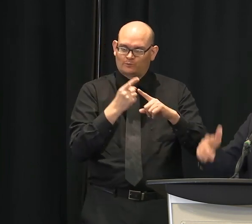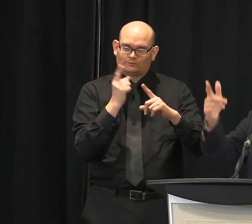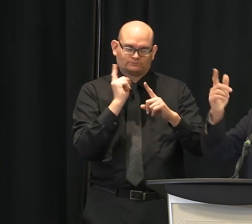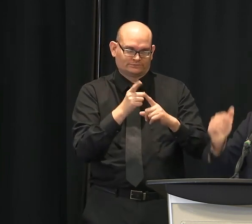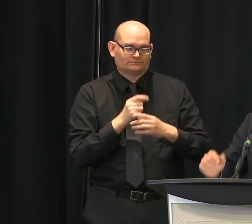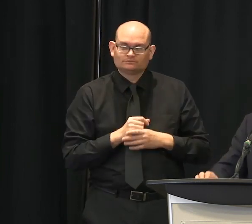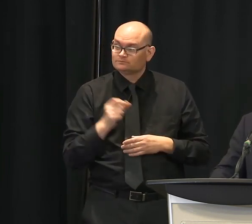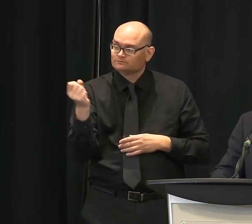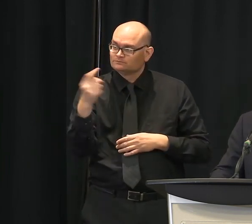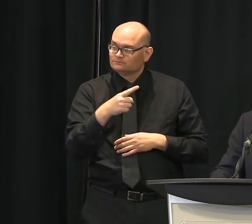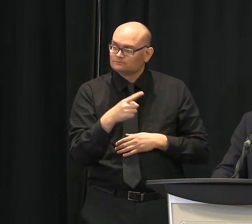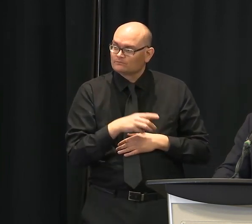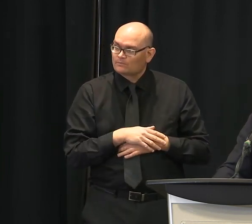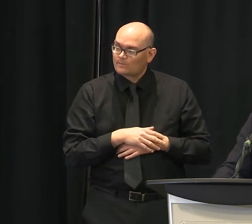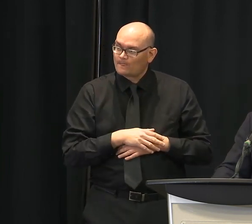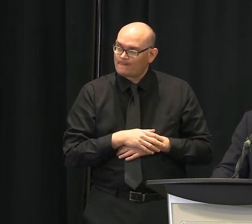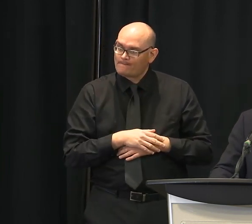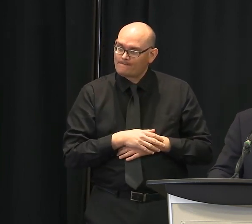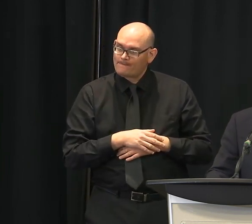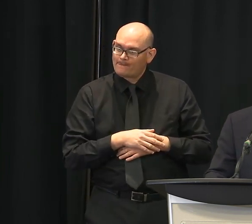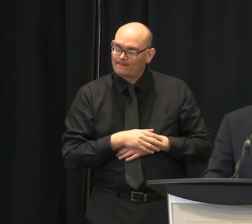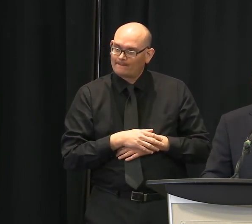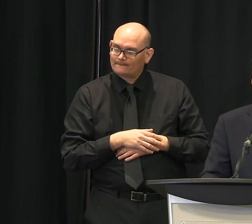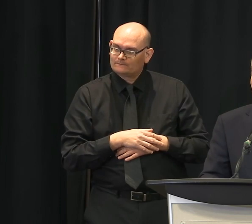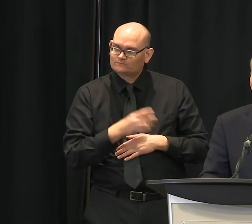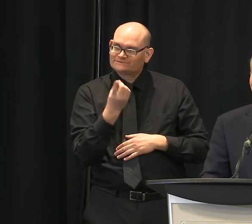shape. Yes. Question for Dr. Osman.